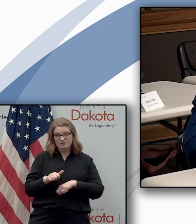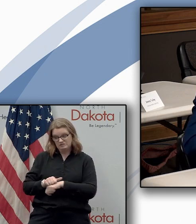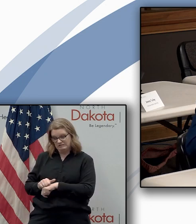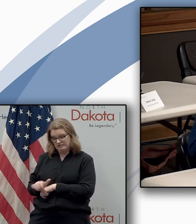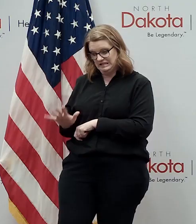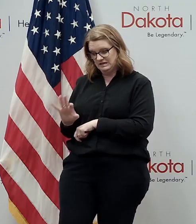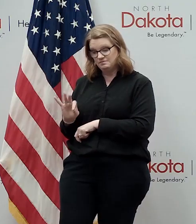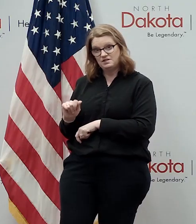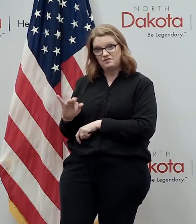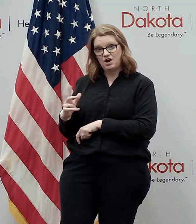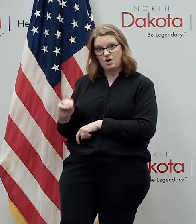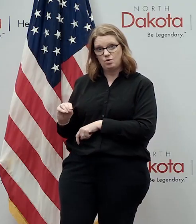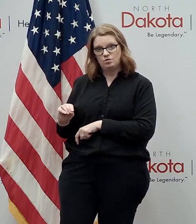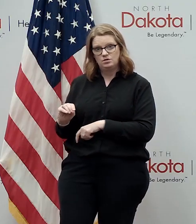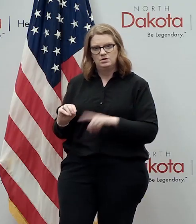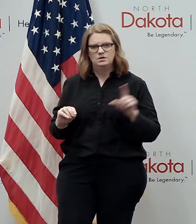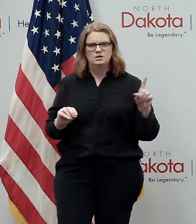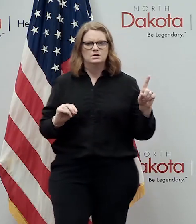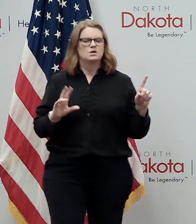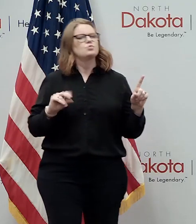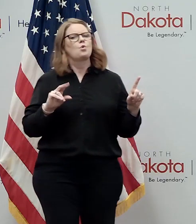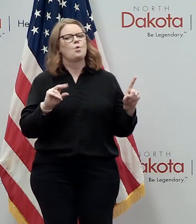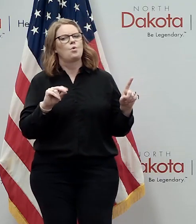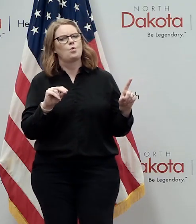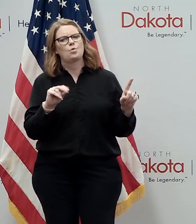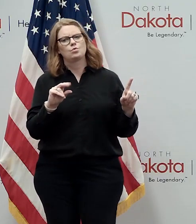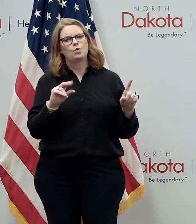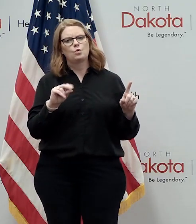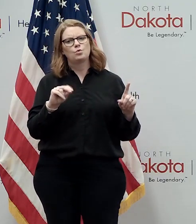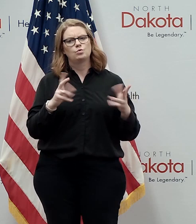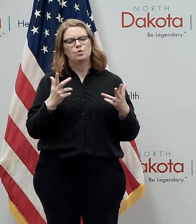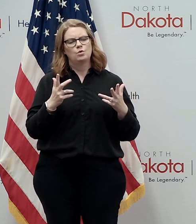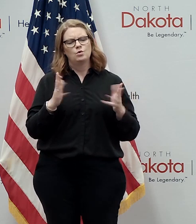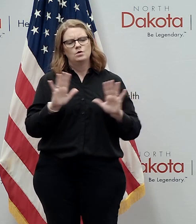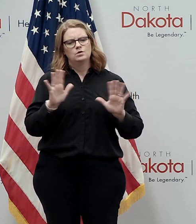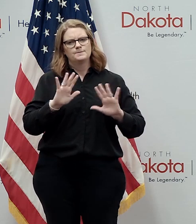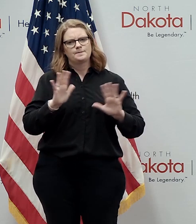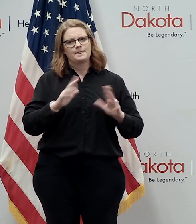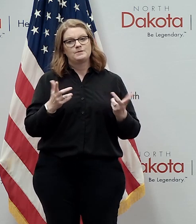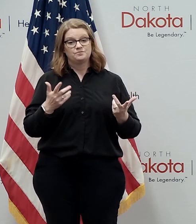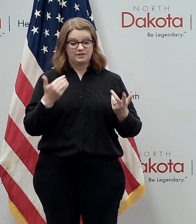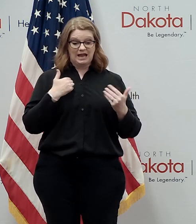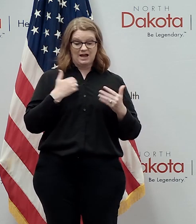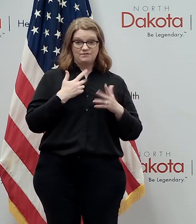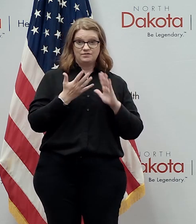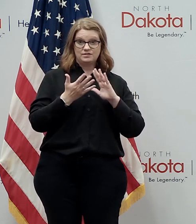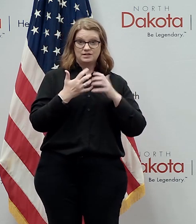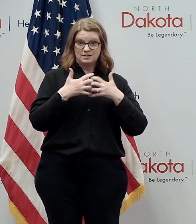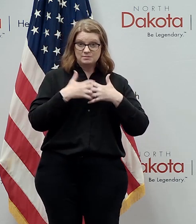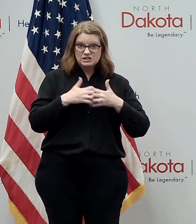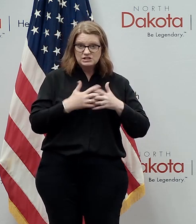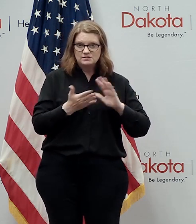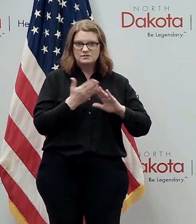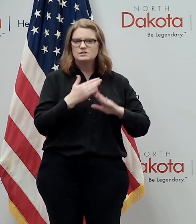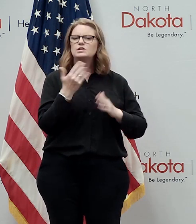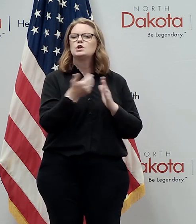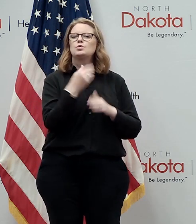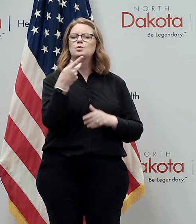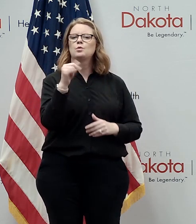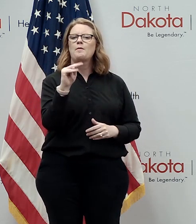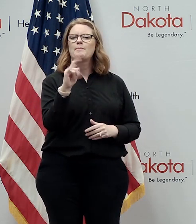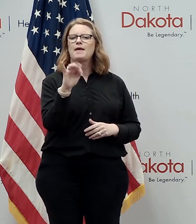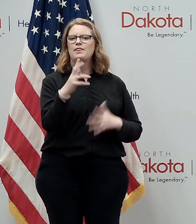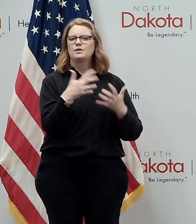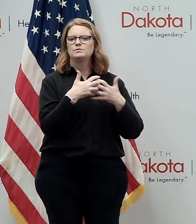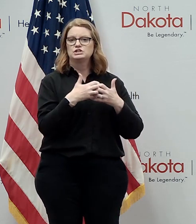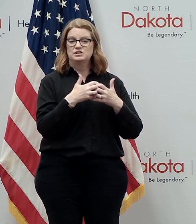Fargo normally? No, I don't think that way. When I talk about the capacity, I mean, if we've now got the machines in place, the new Panther machines, the ability